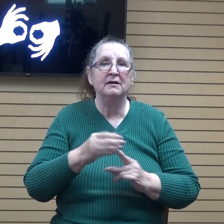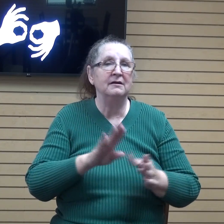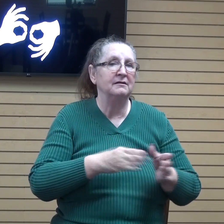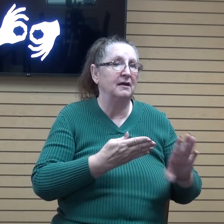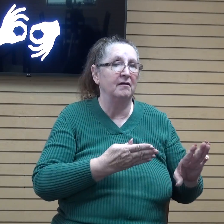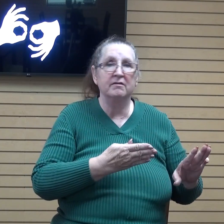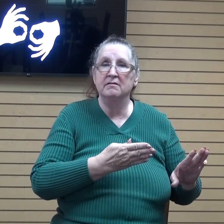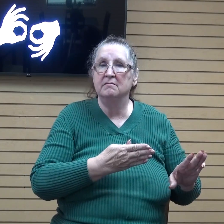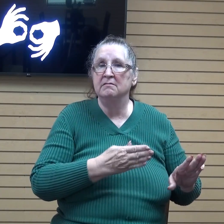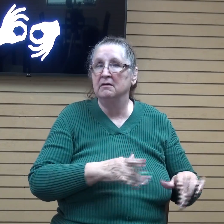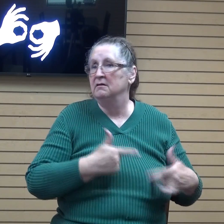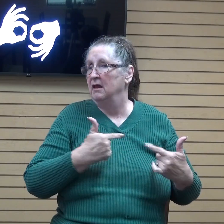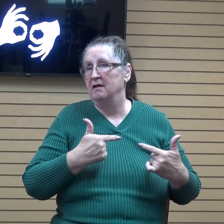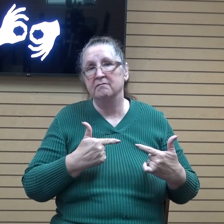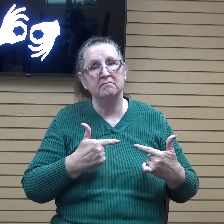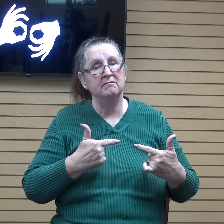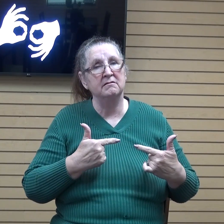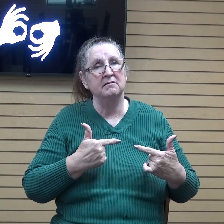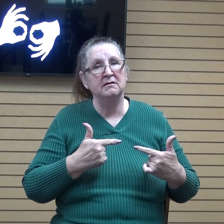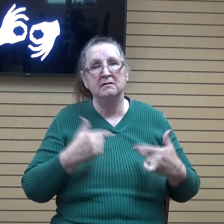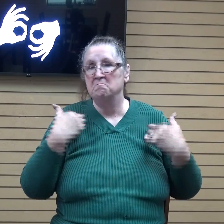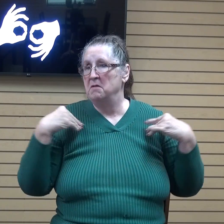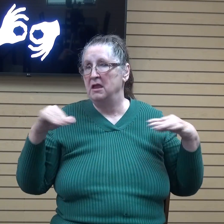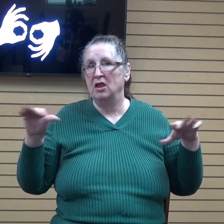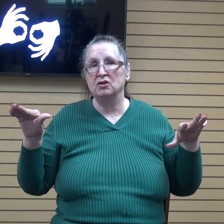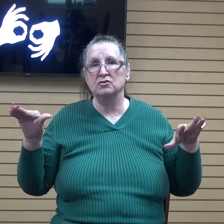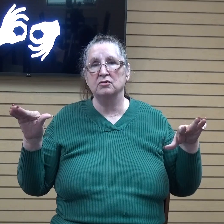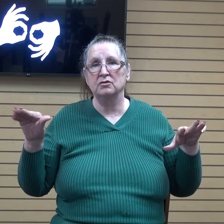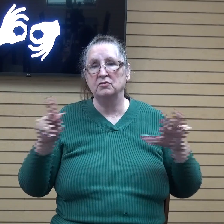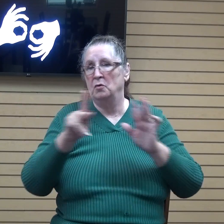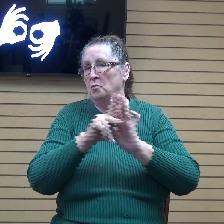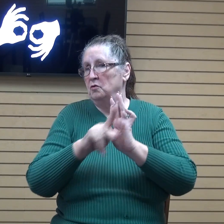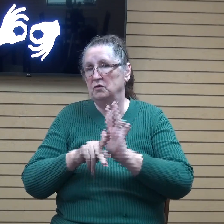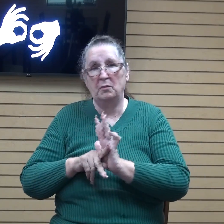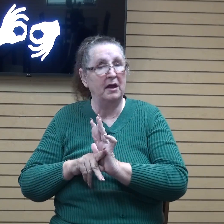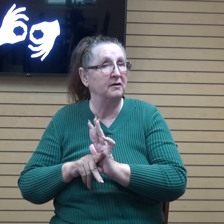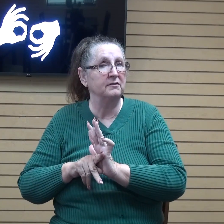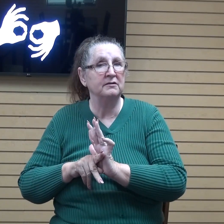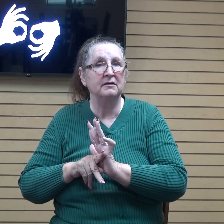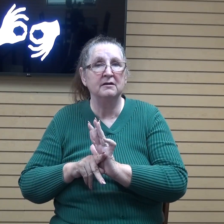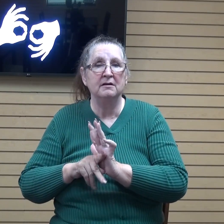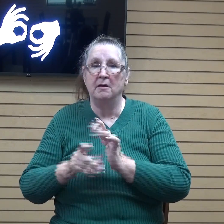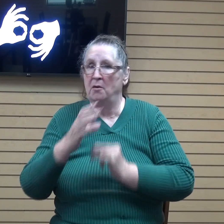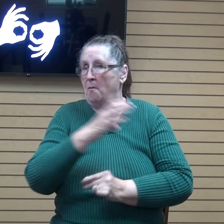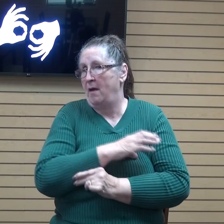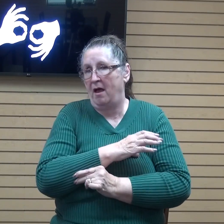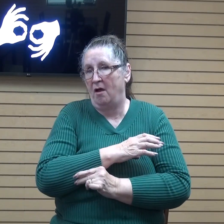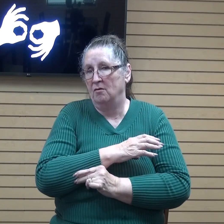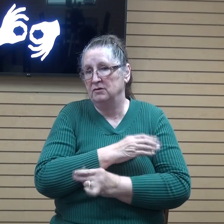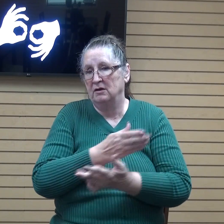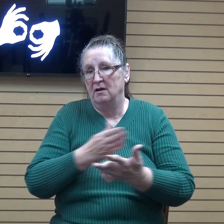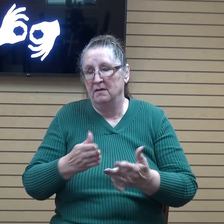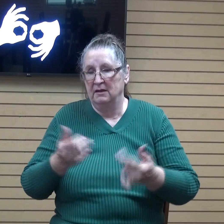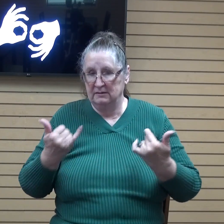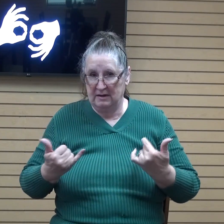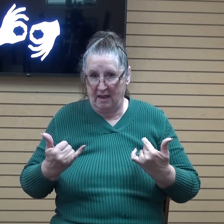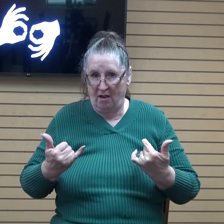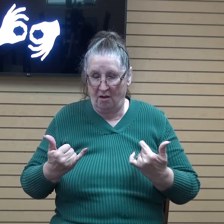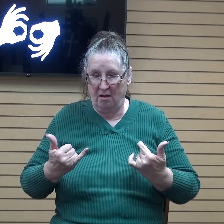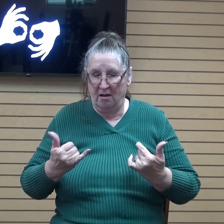nor life nor angels nor principalities nor powers nor things present nor things to